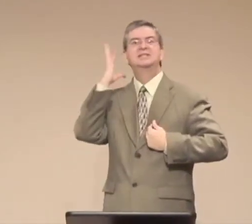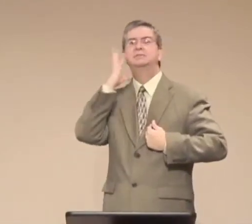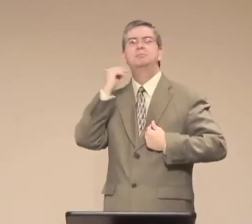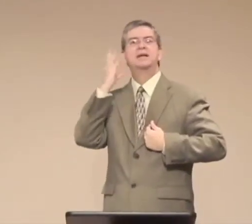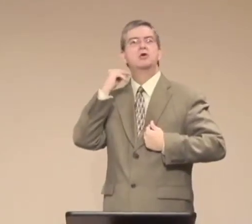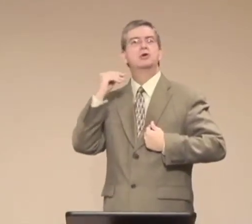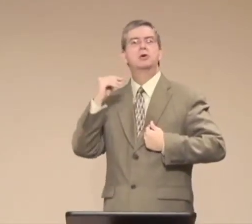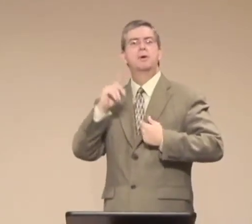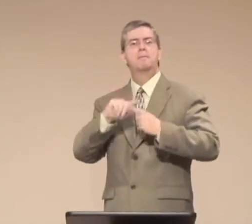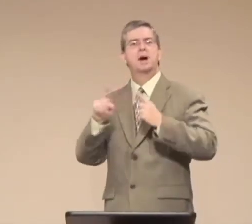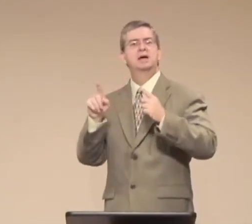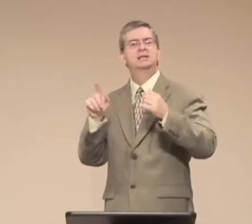awesome mother.